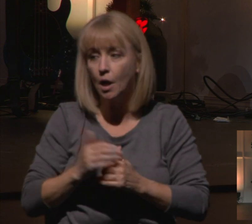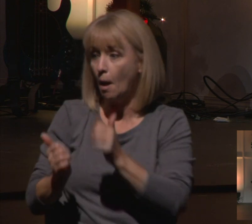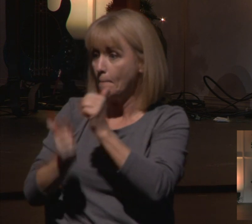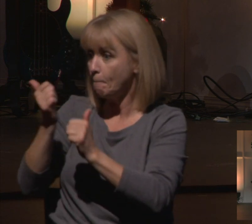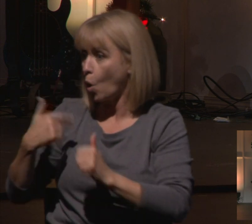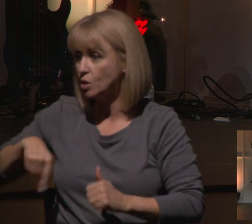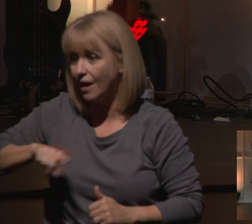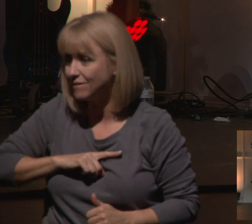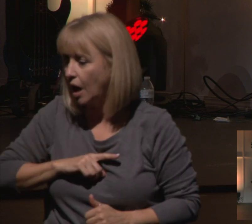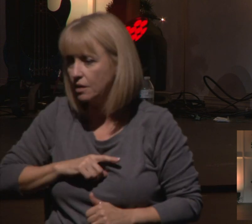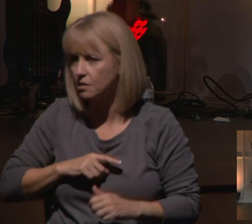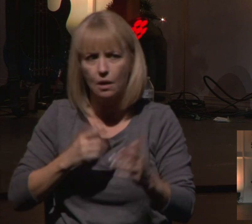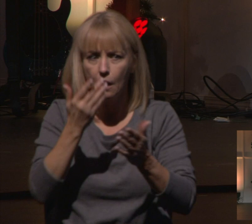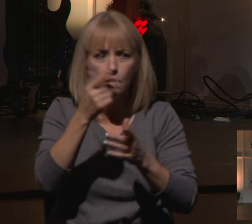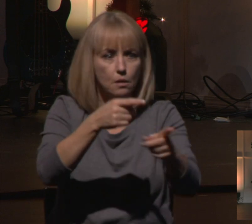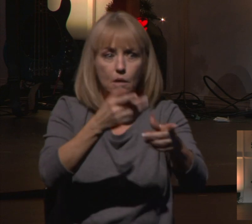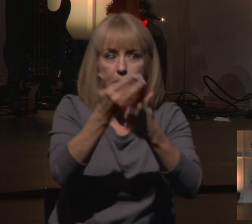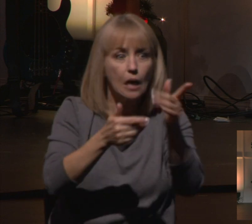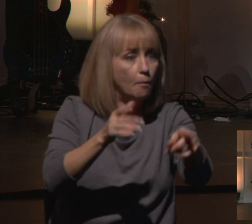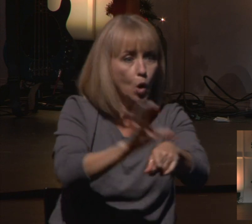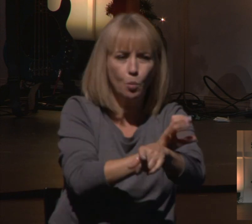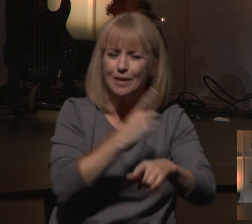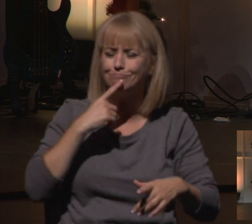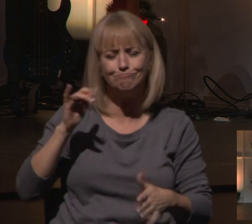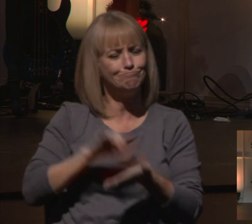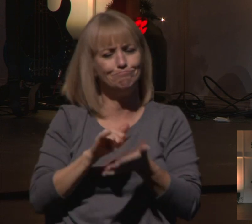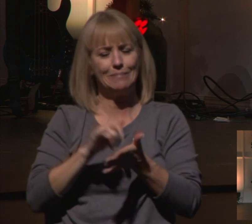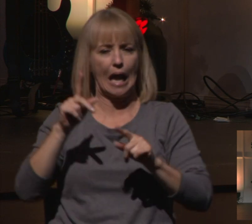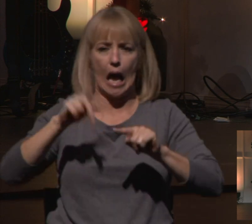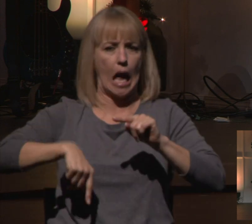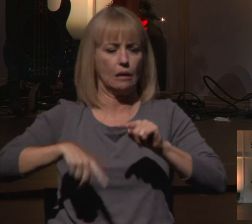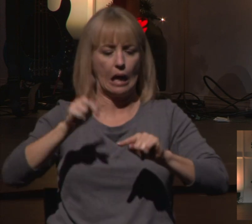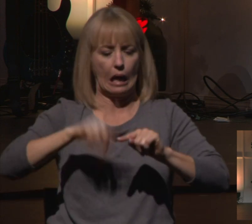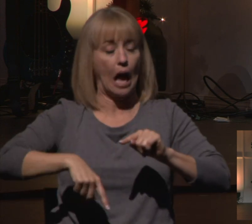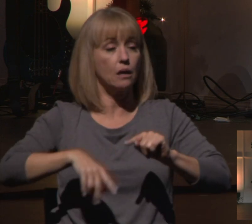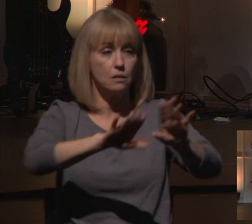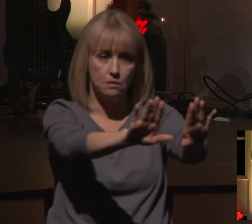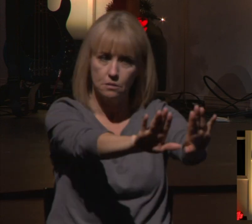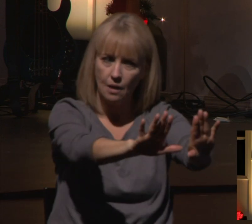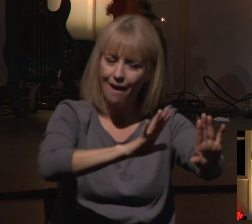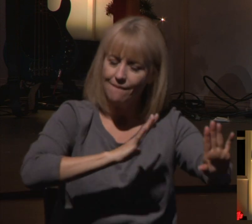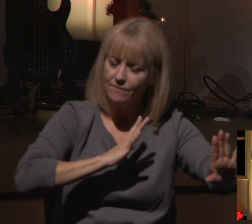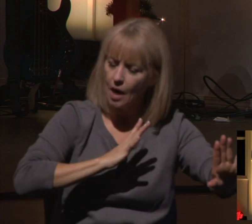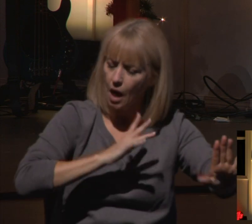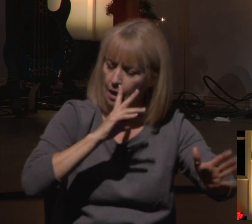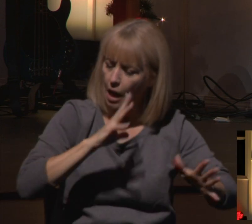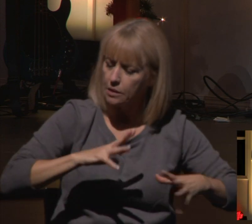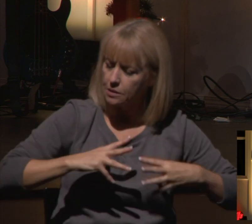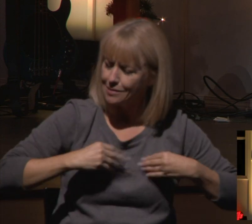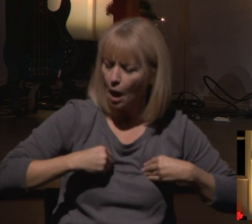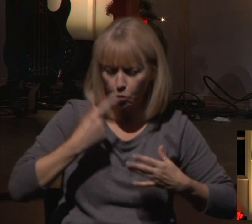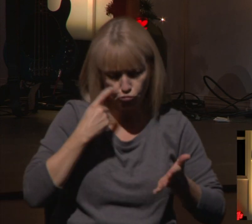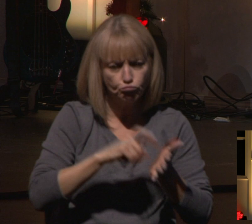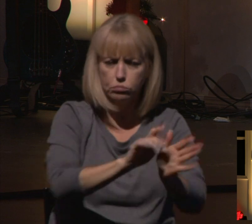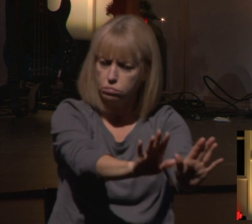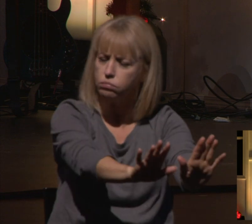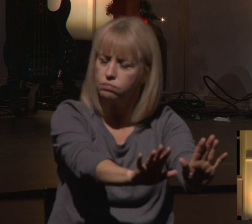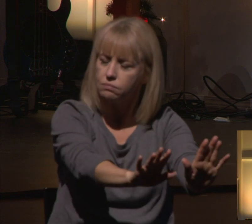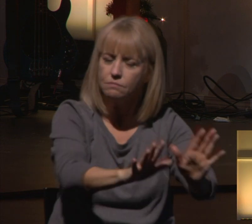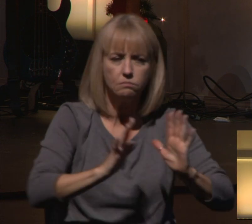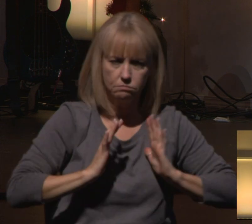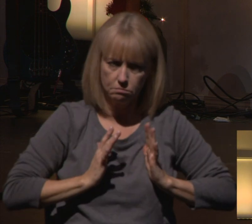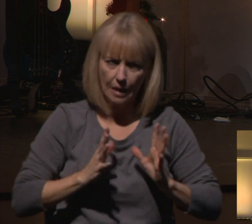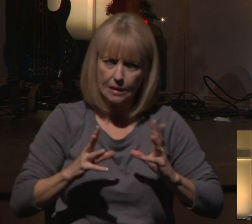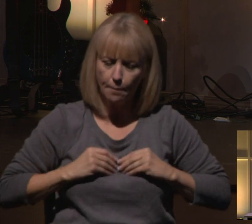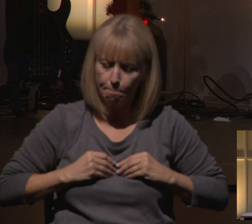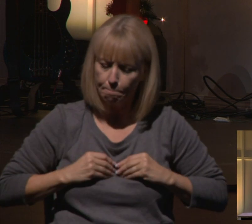possible for those of online. It's just not possible to be together. And I want you to know we recognize that. And the reason we're doing this Christmas series is to hopefully bring